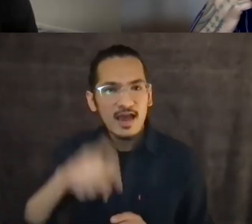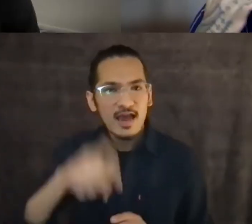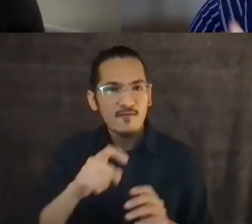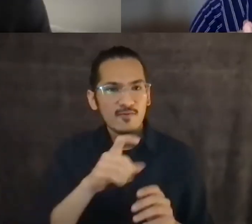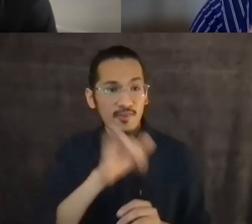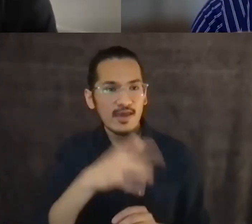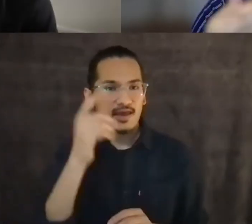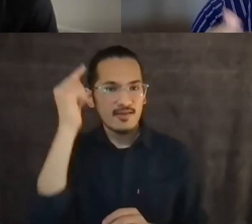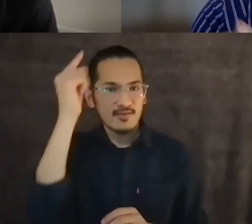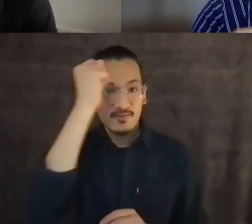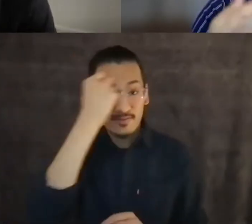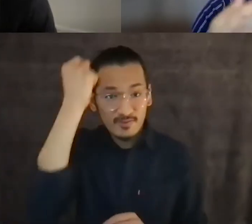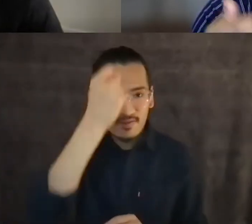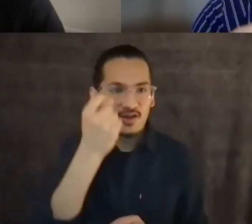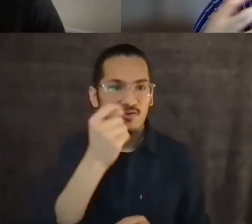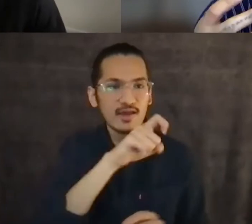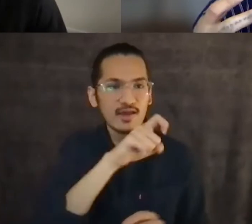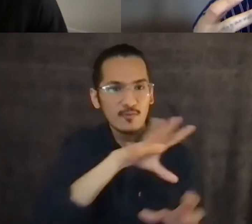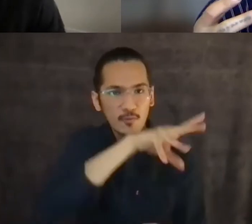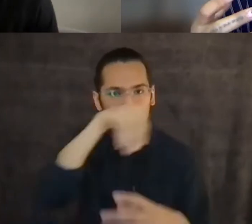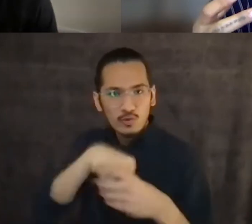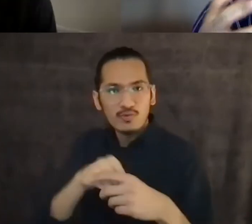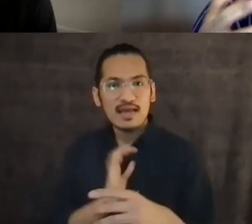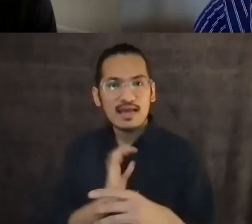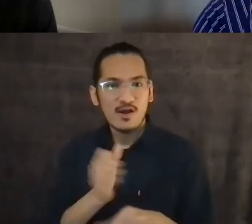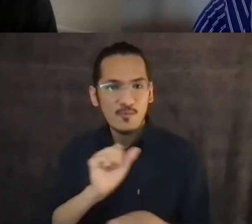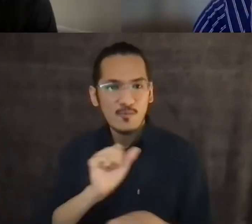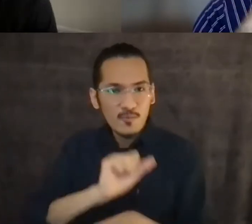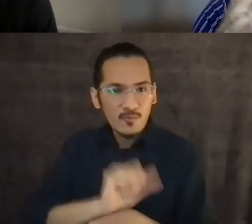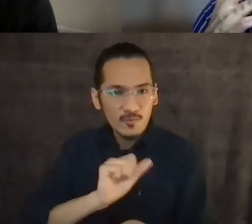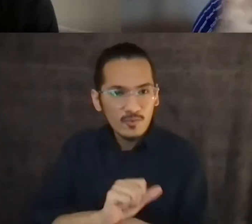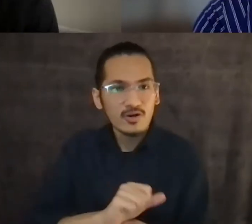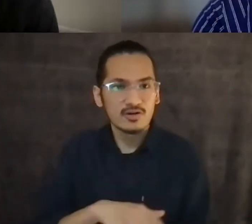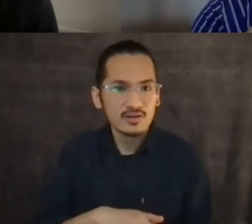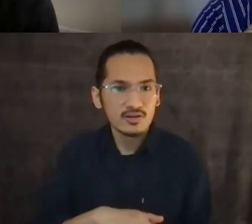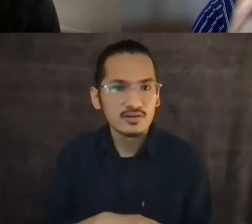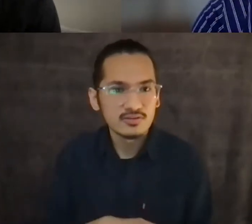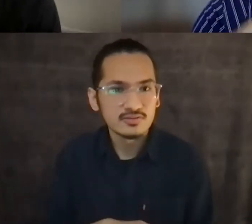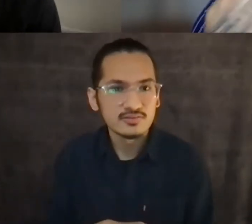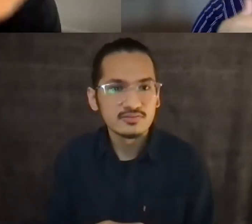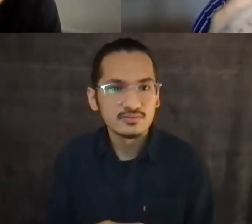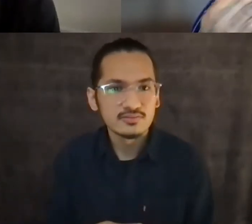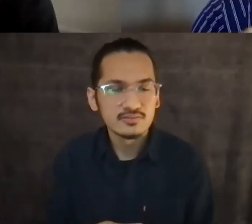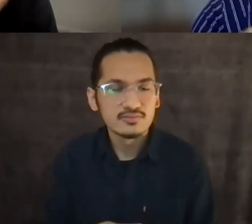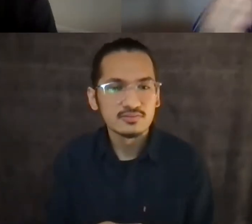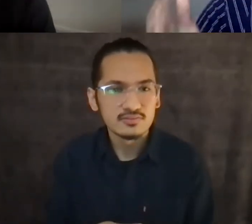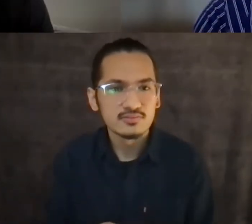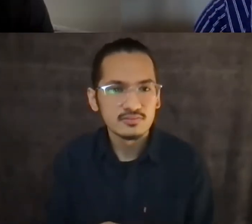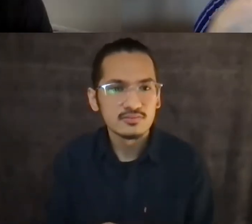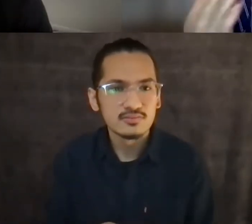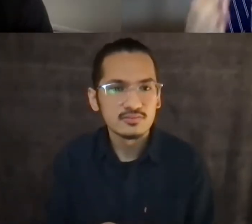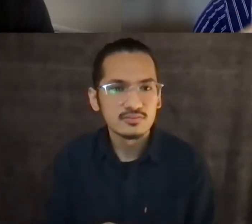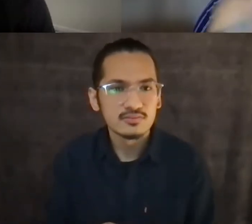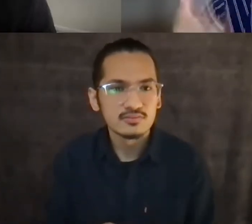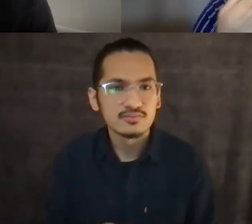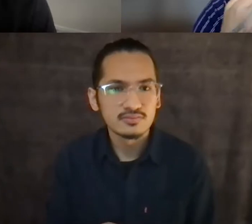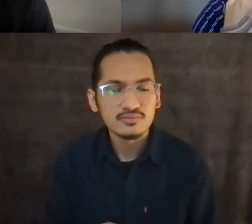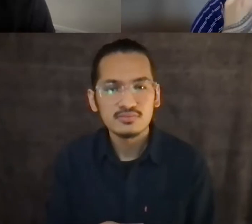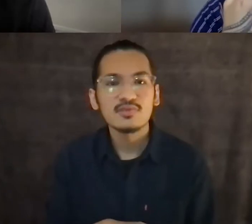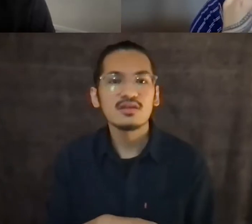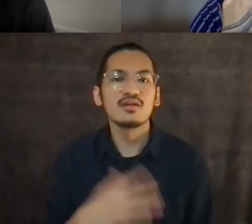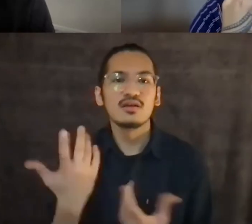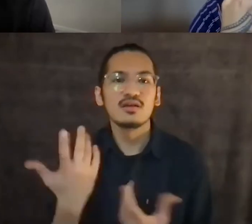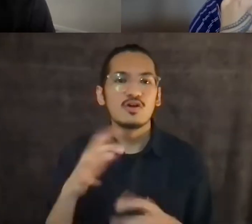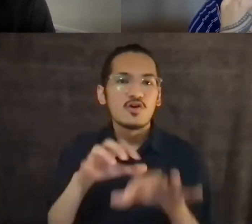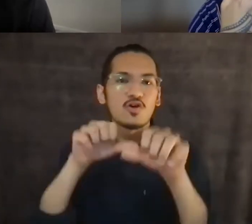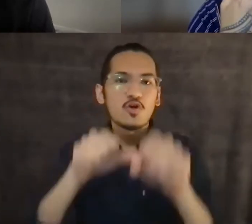sexuality seriously as a logic of colonial power has the potential to further decolonize native studies. And so on